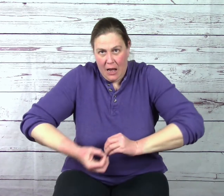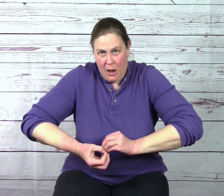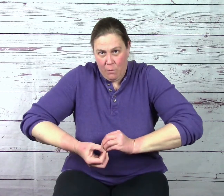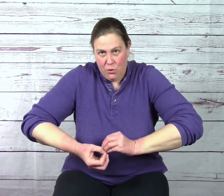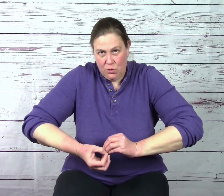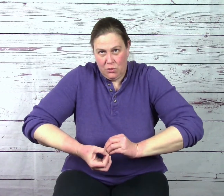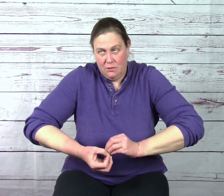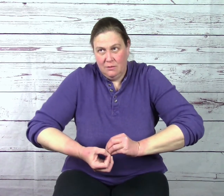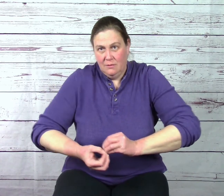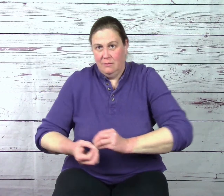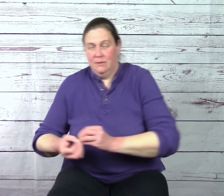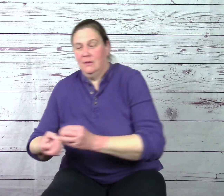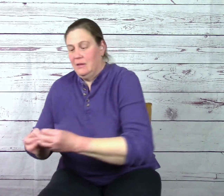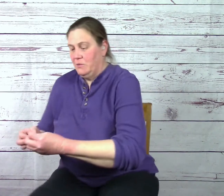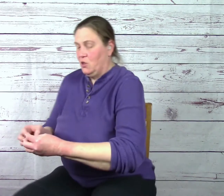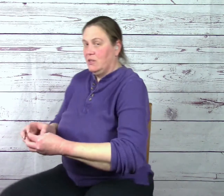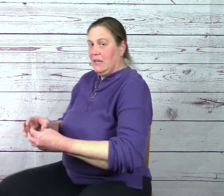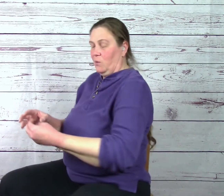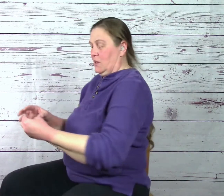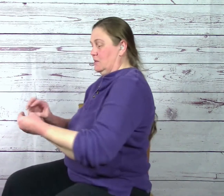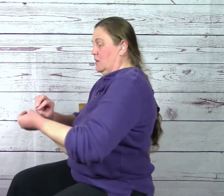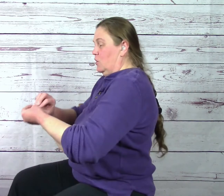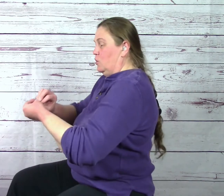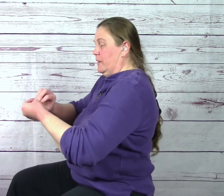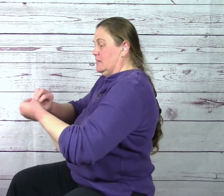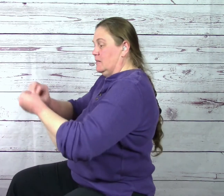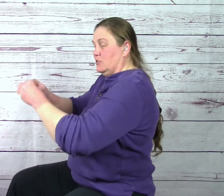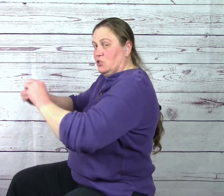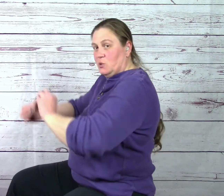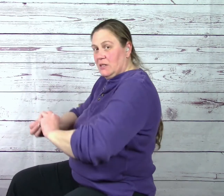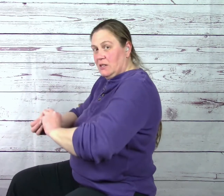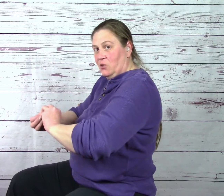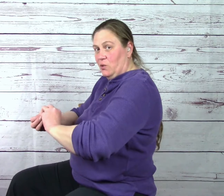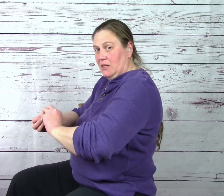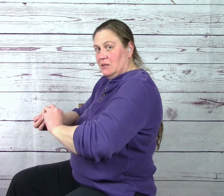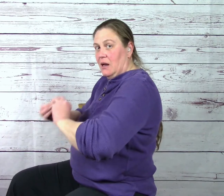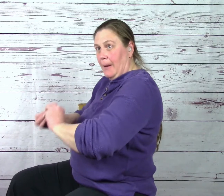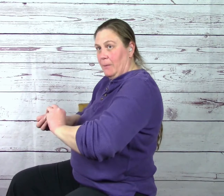Numbers, I'm going turn it sideways. You're basically just twisting your head. Number.